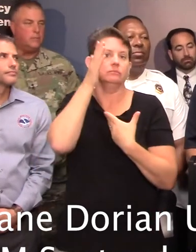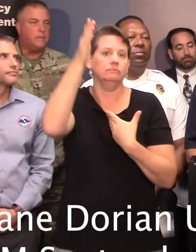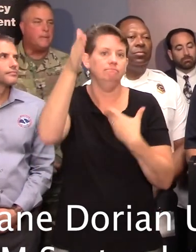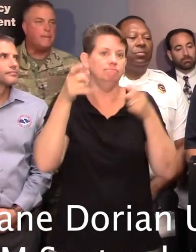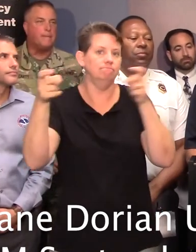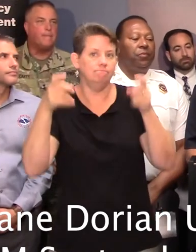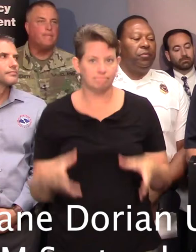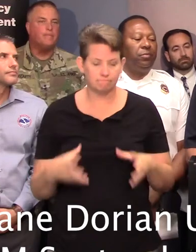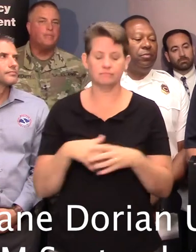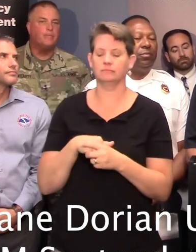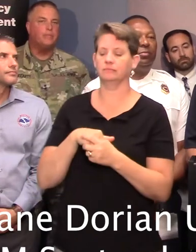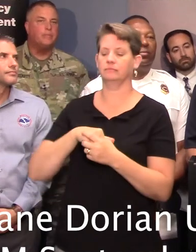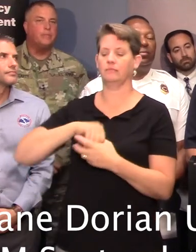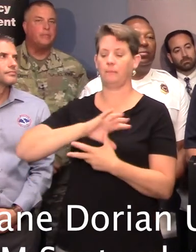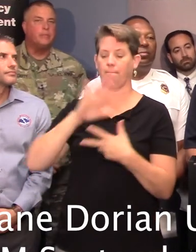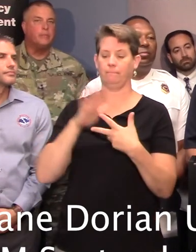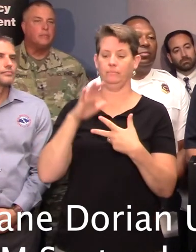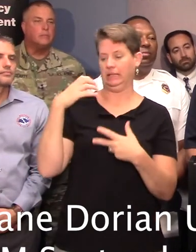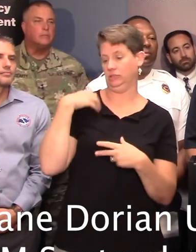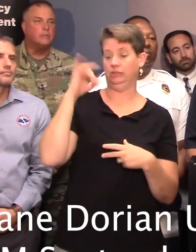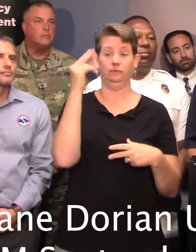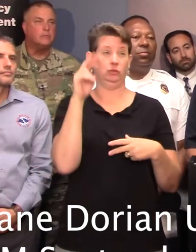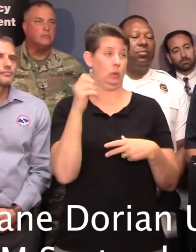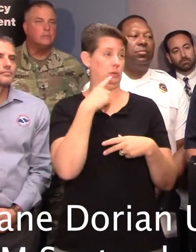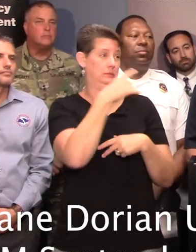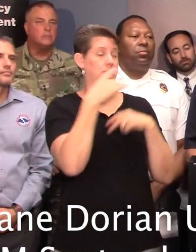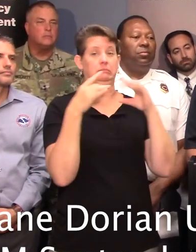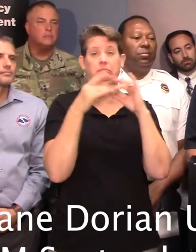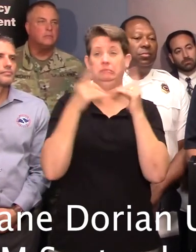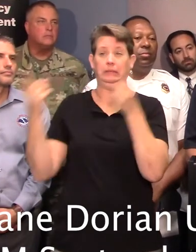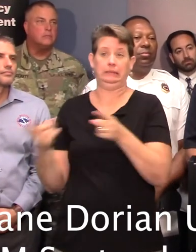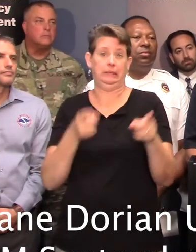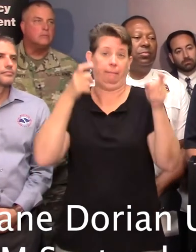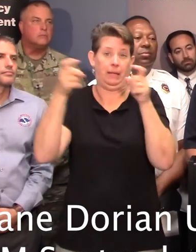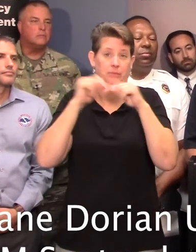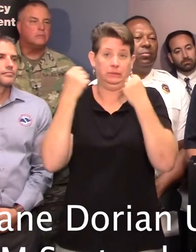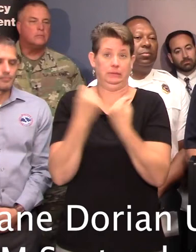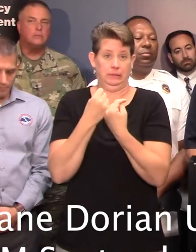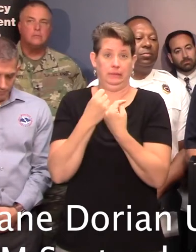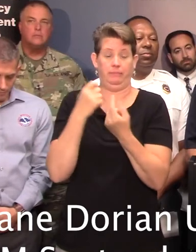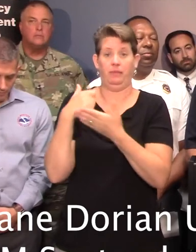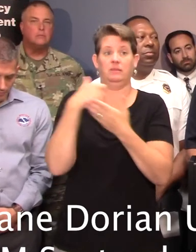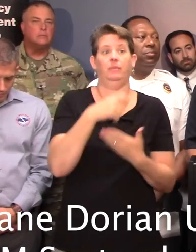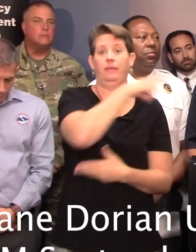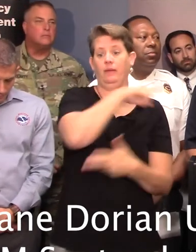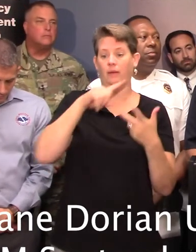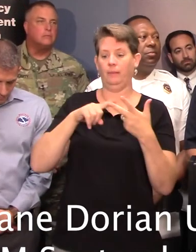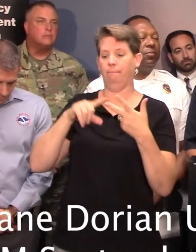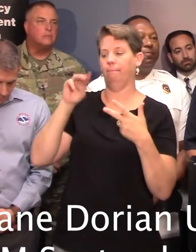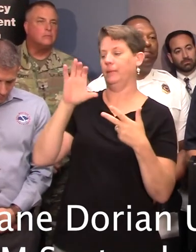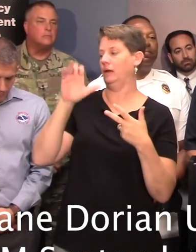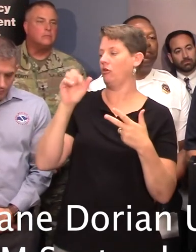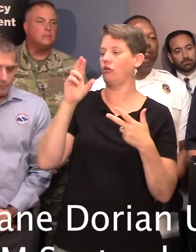requests, out of state requests. Chief Jones already mentioned the incident management team that's assisting him. And then General McCarty